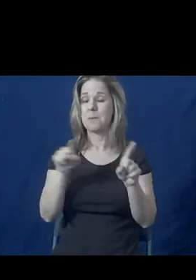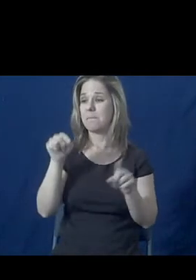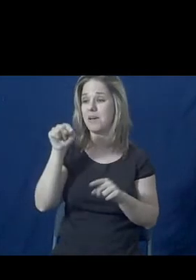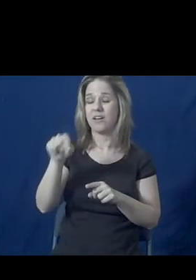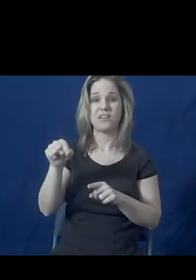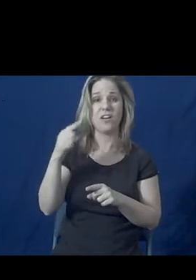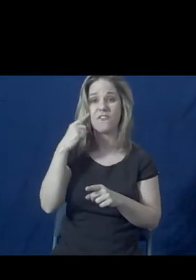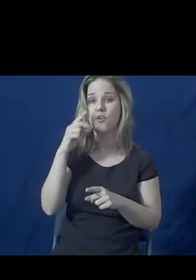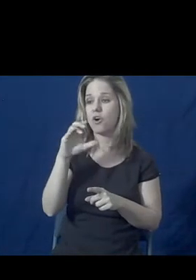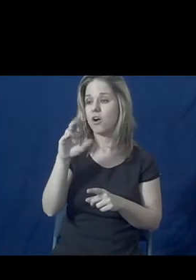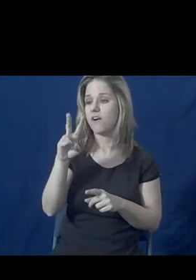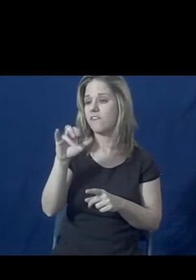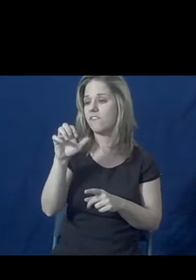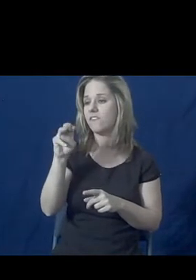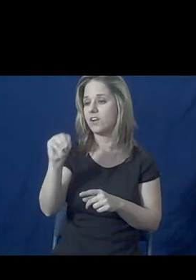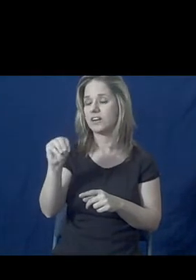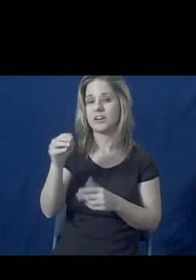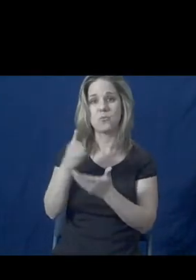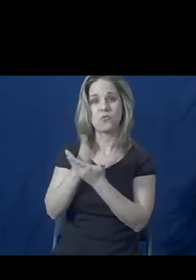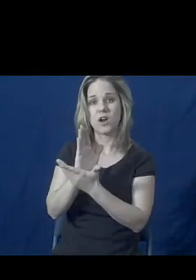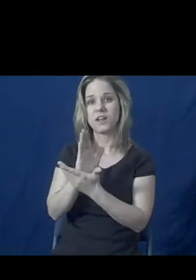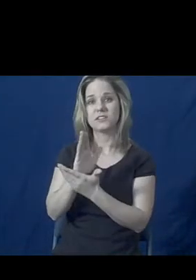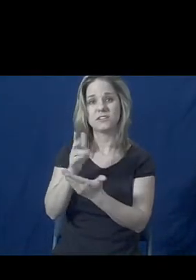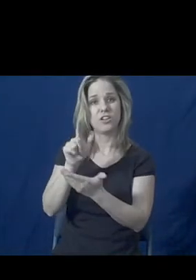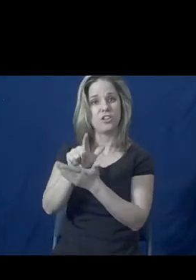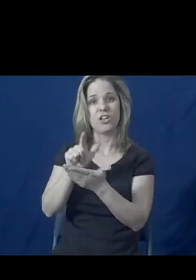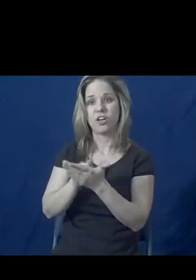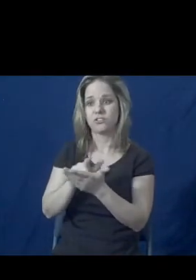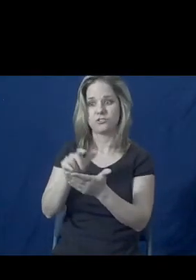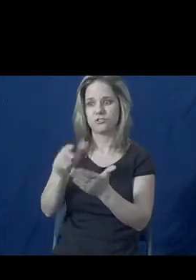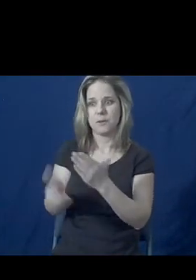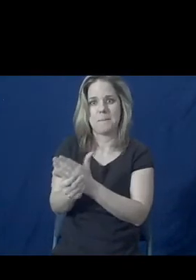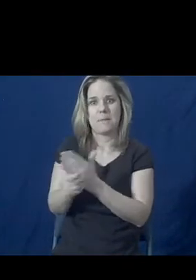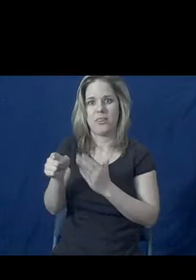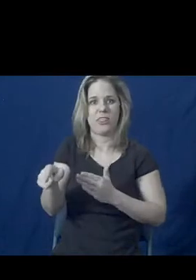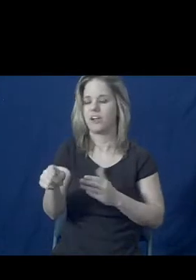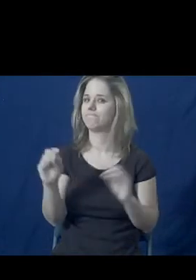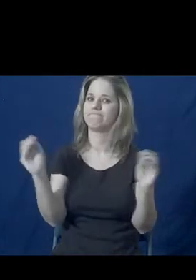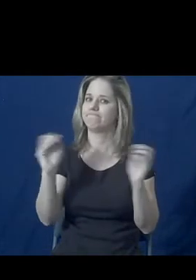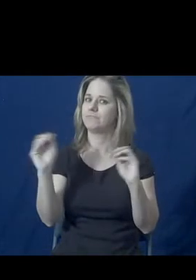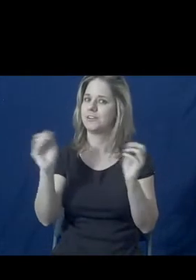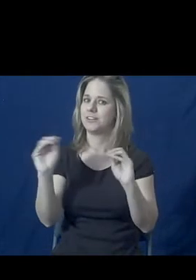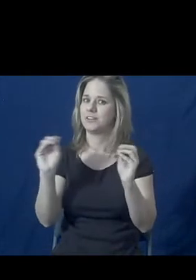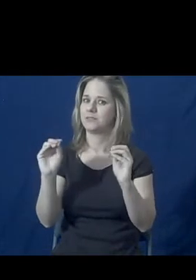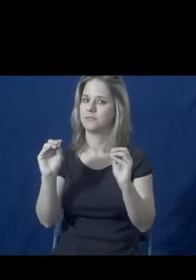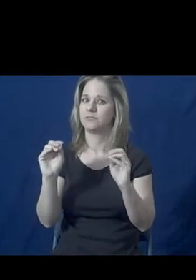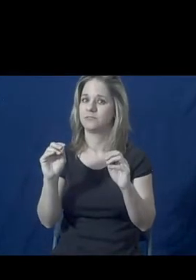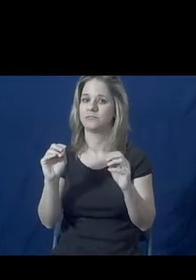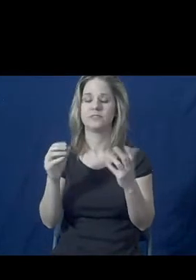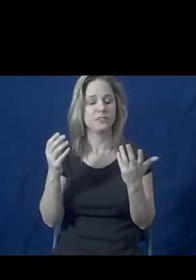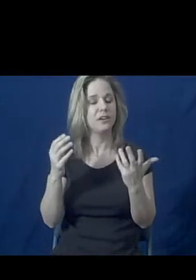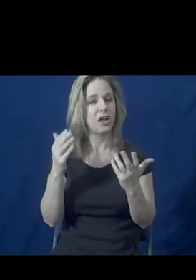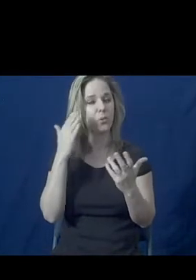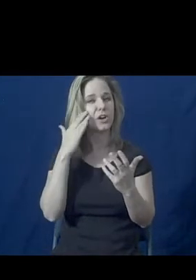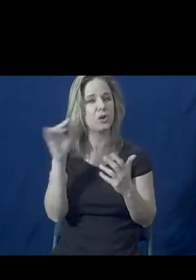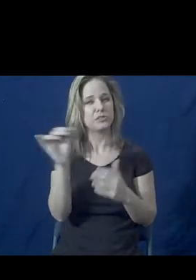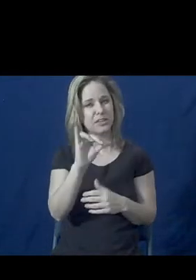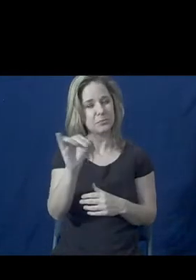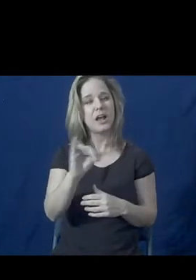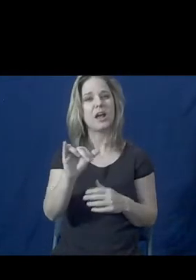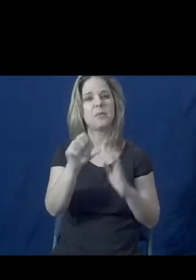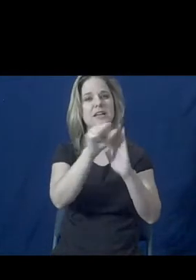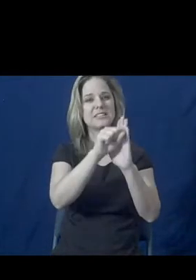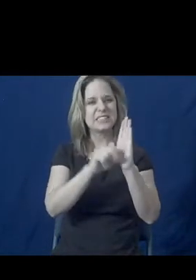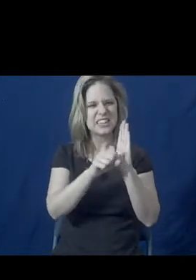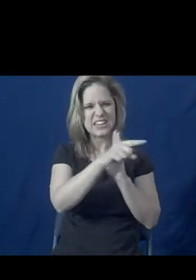there are actually no victims' rights affirmed in the United States Constitution. At the same time, are 33 states who have other state